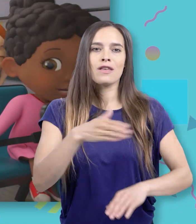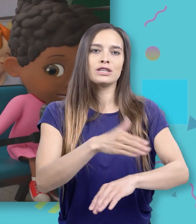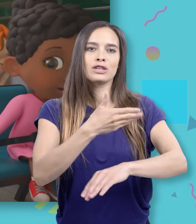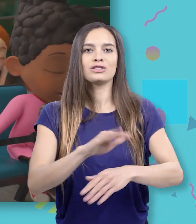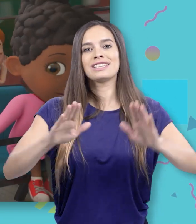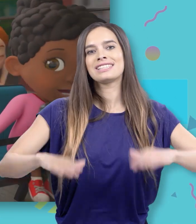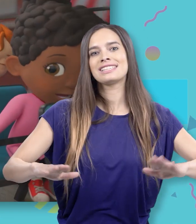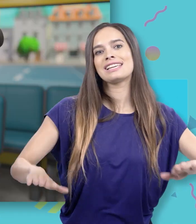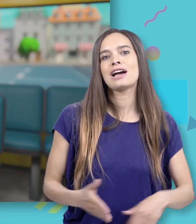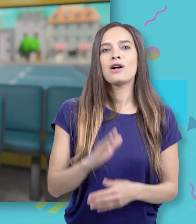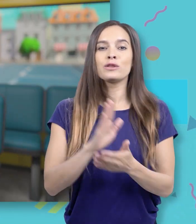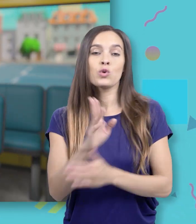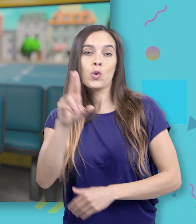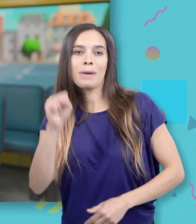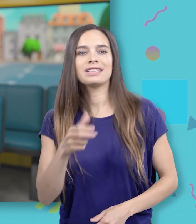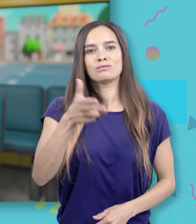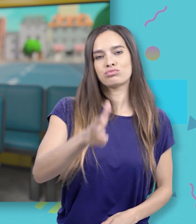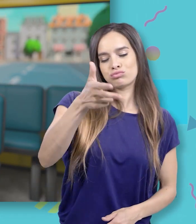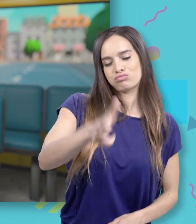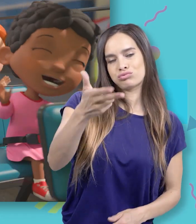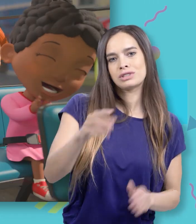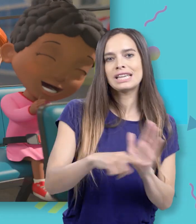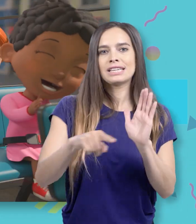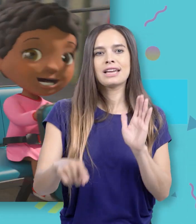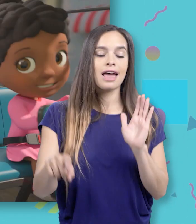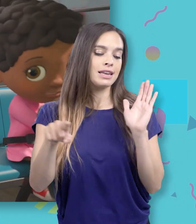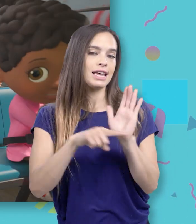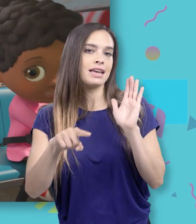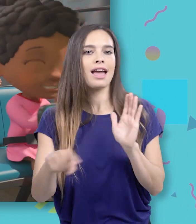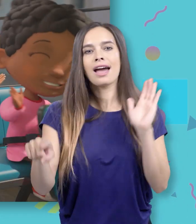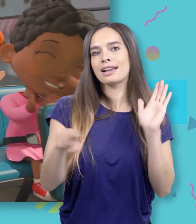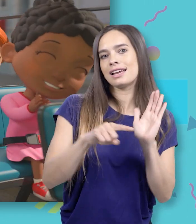the children sing On the school bus, the school bus Ding, ding, ding